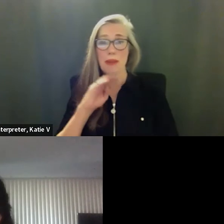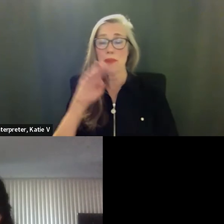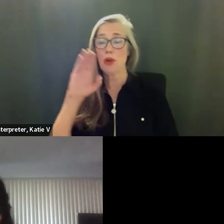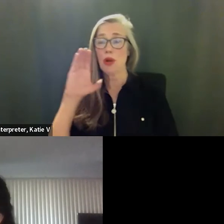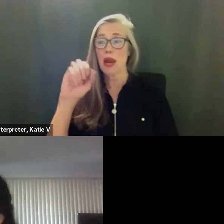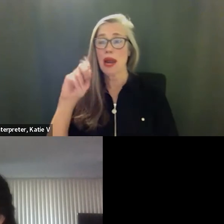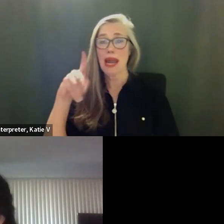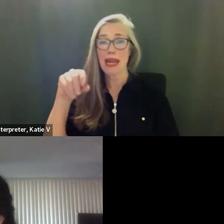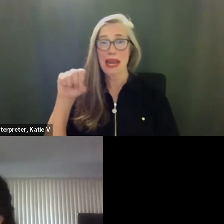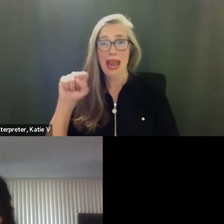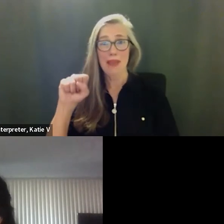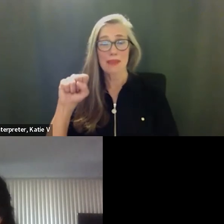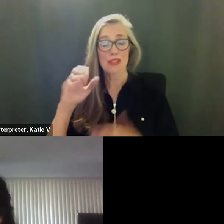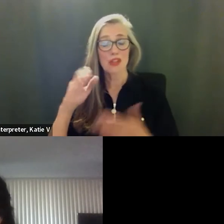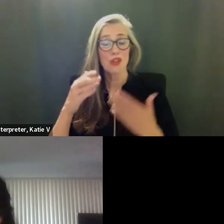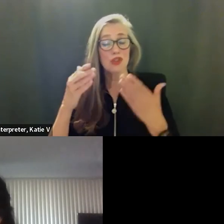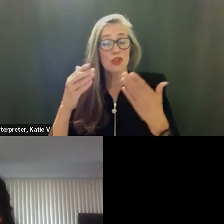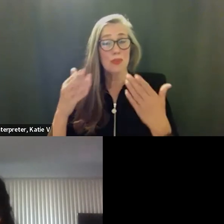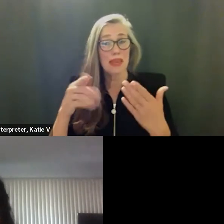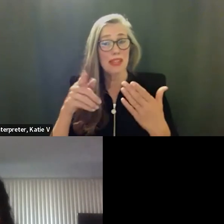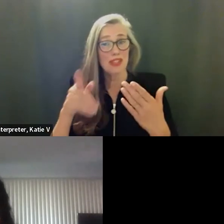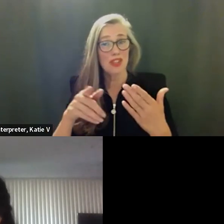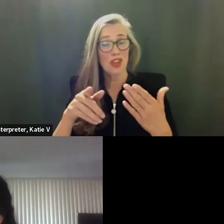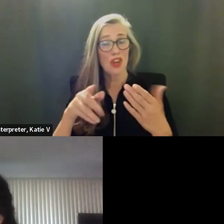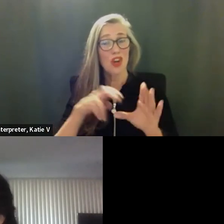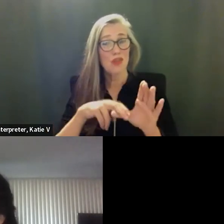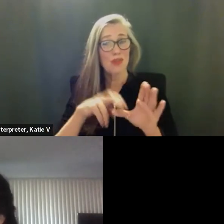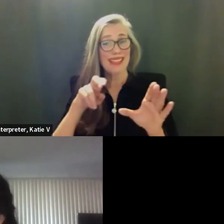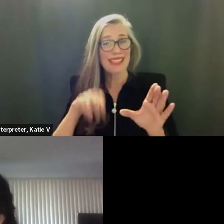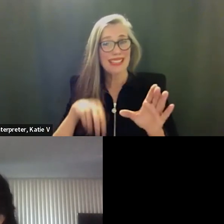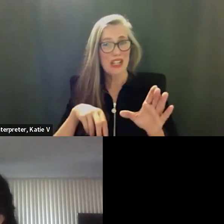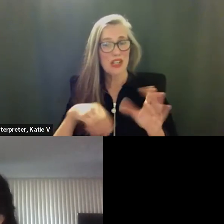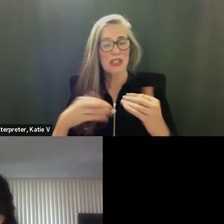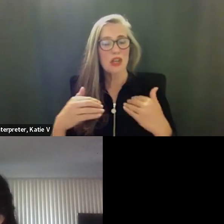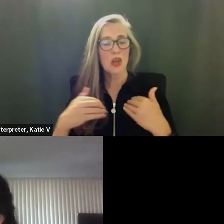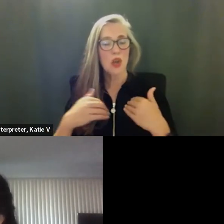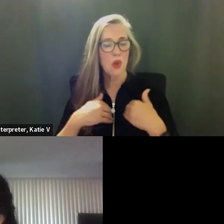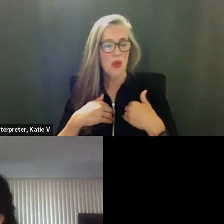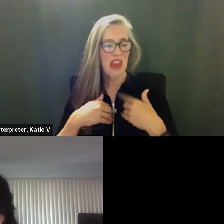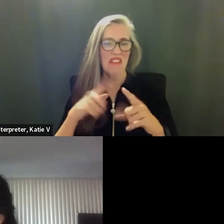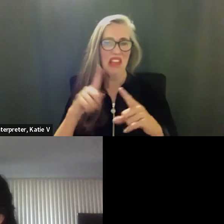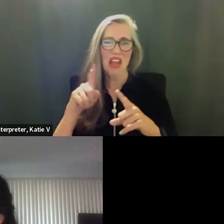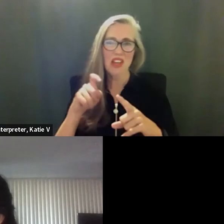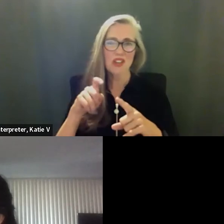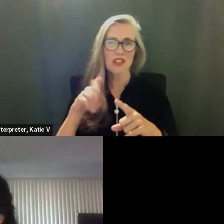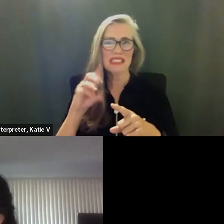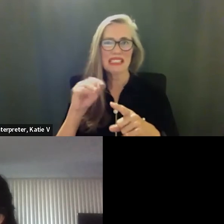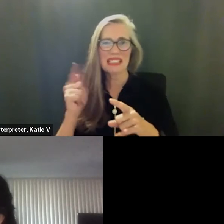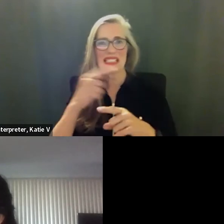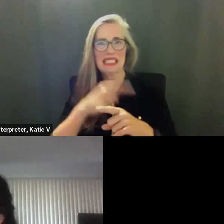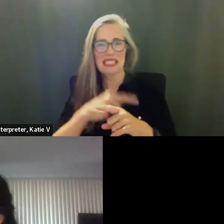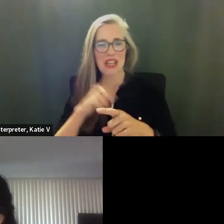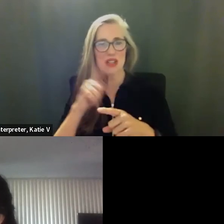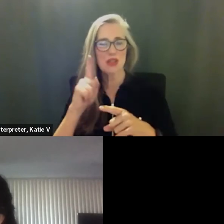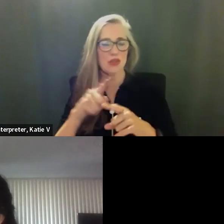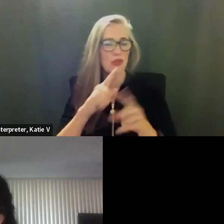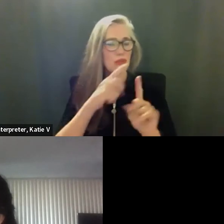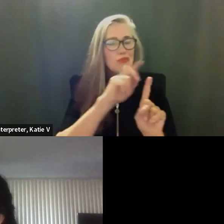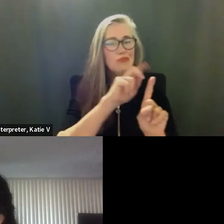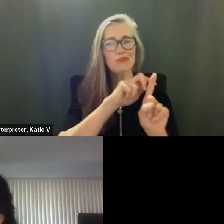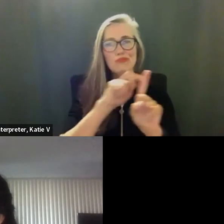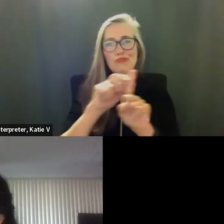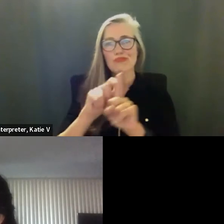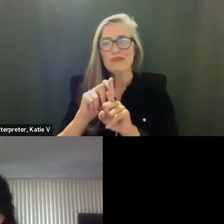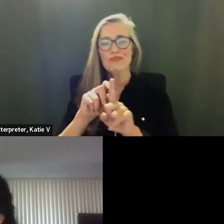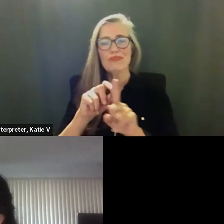appointment so candidates can submit their applications uh and then once